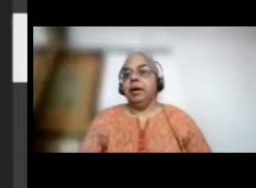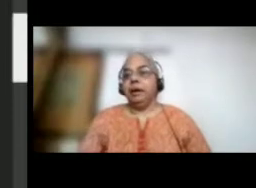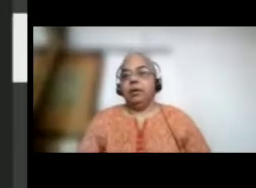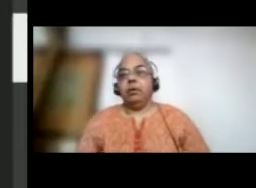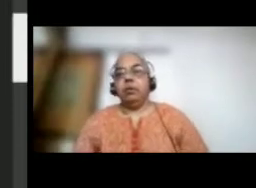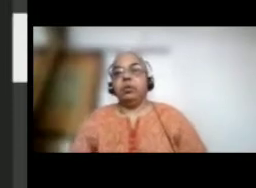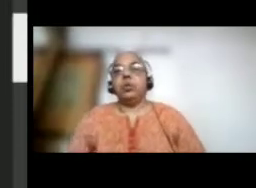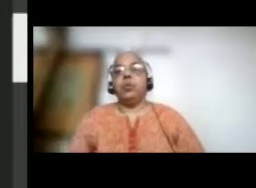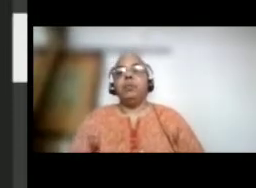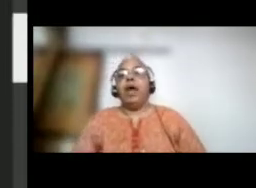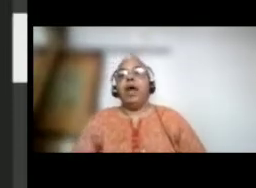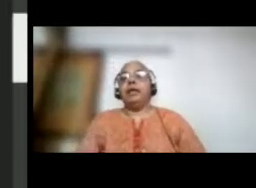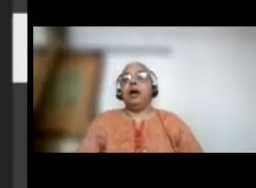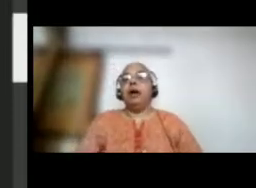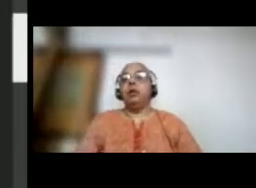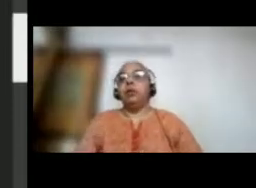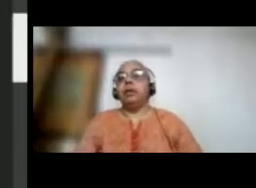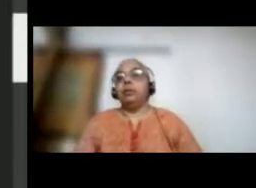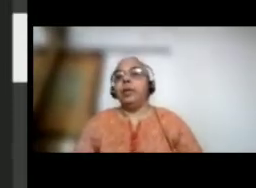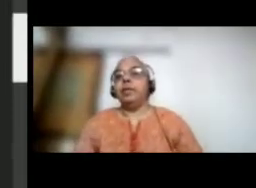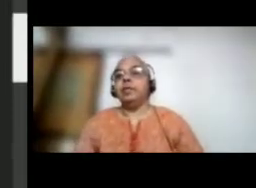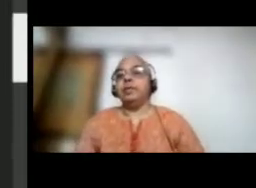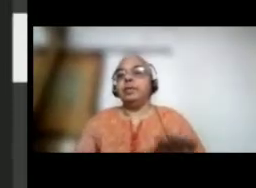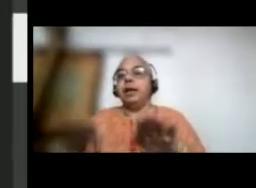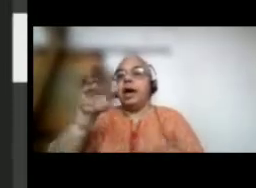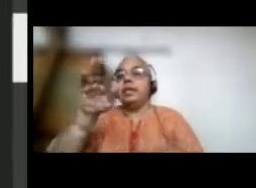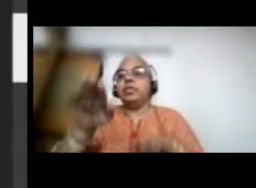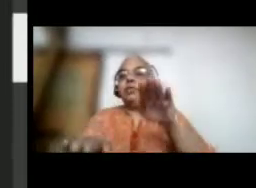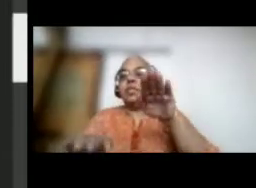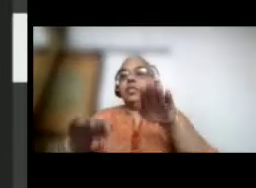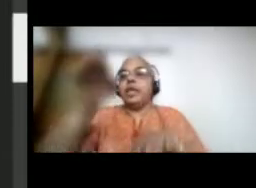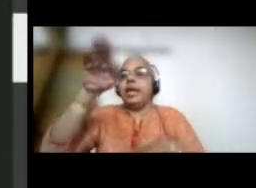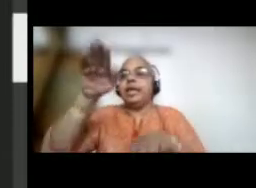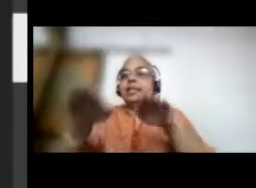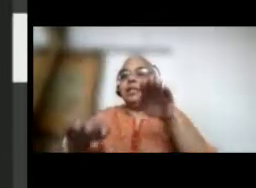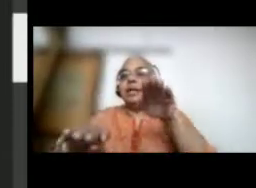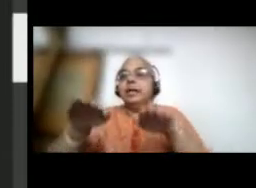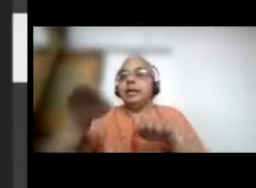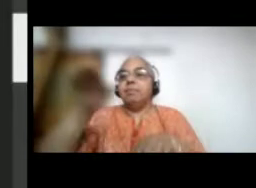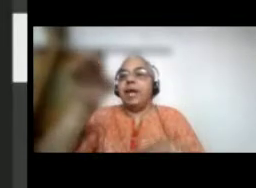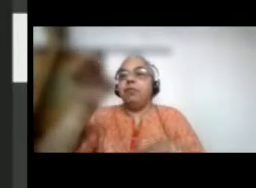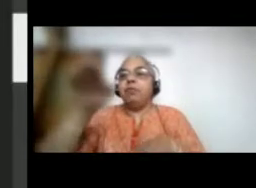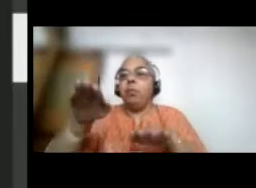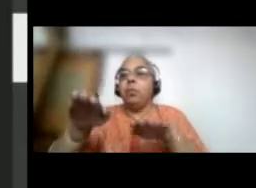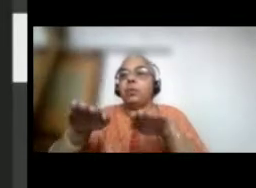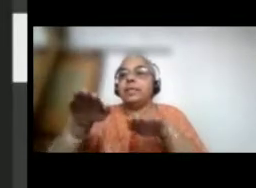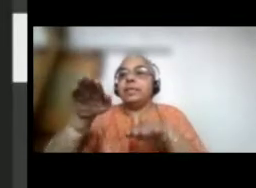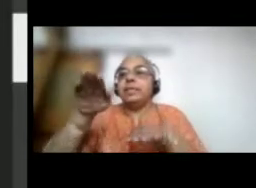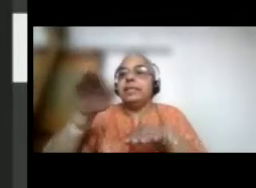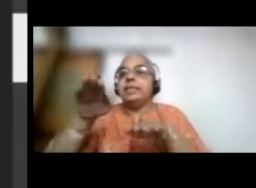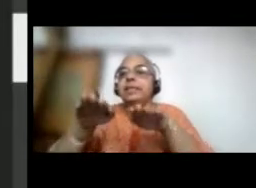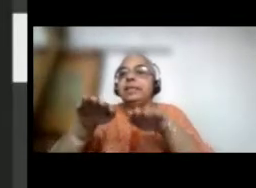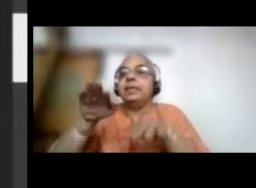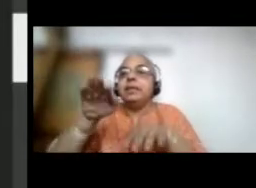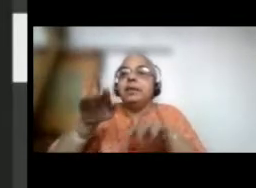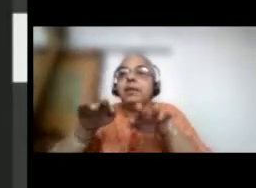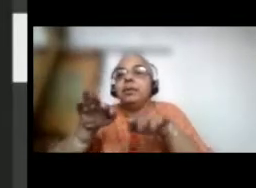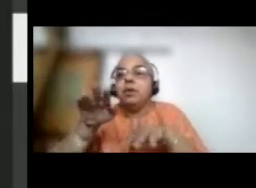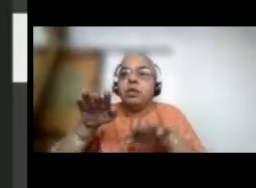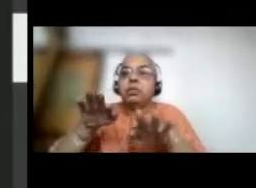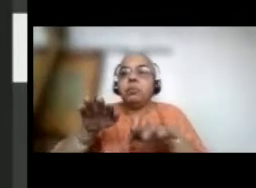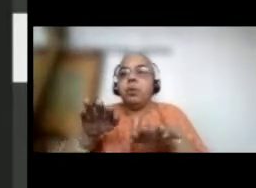also. And how, when the height of the train and the platform was a little